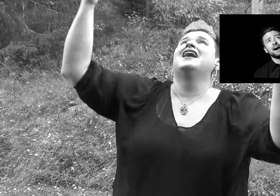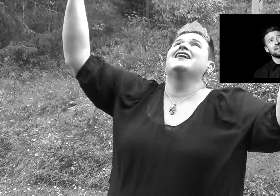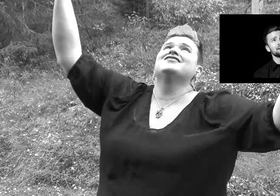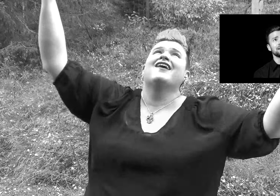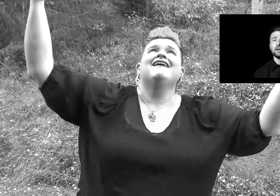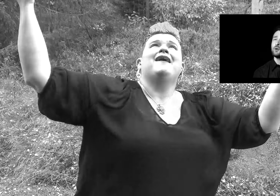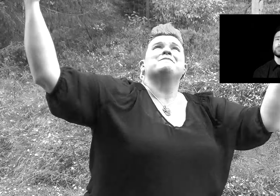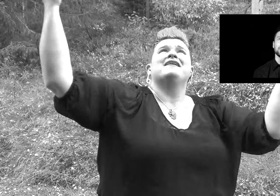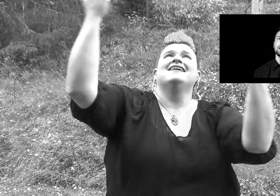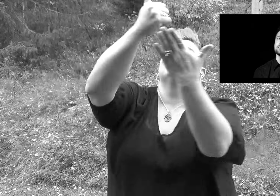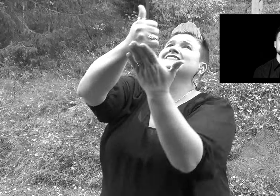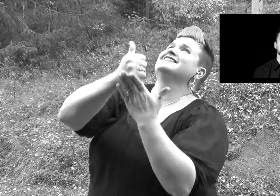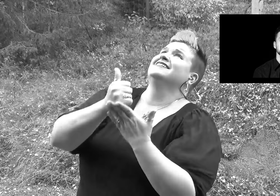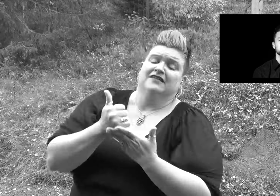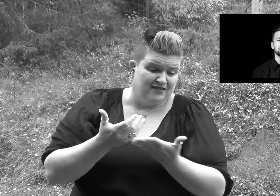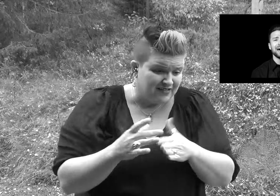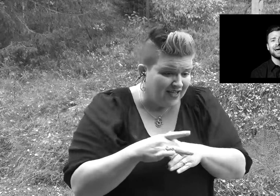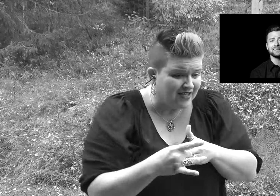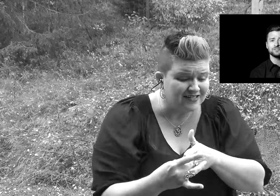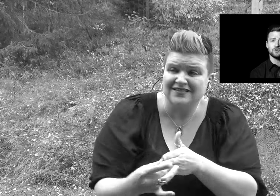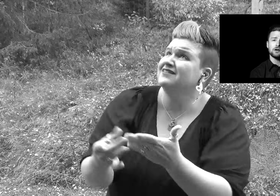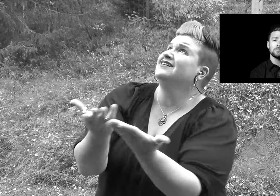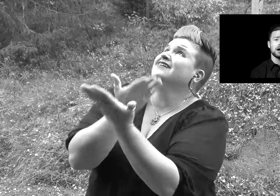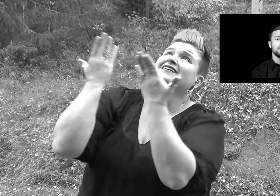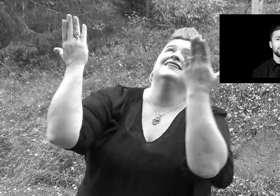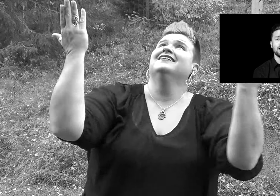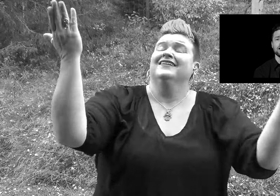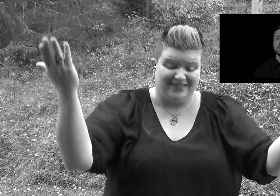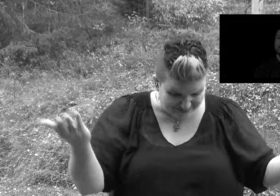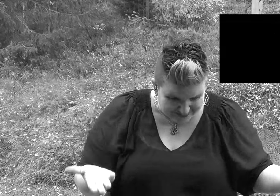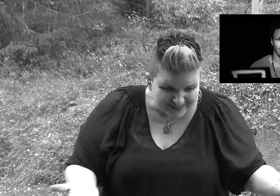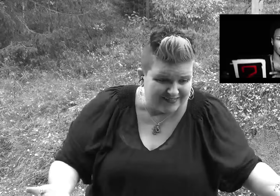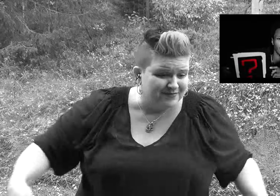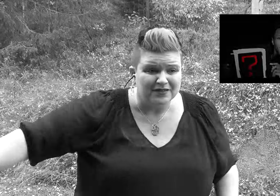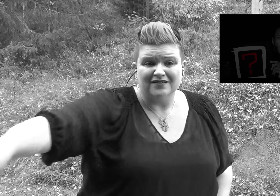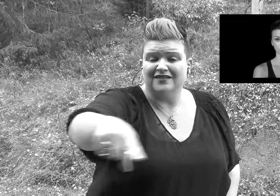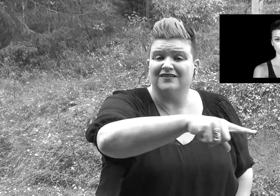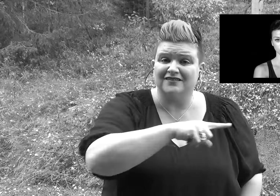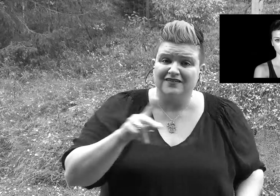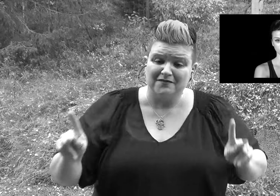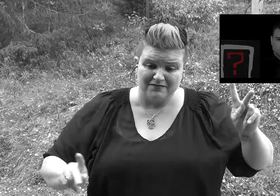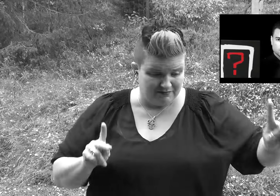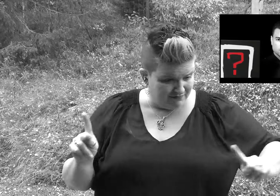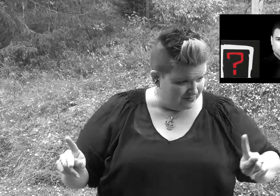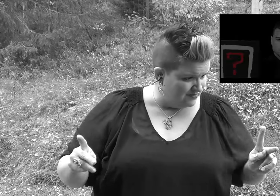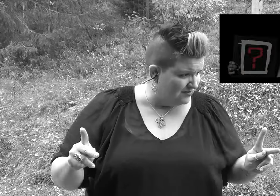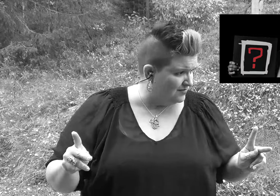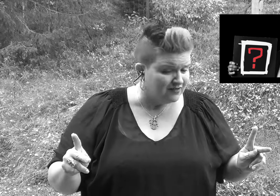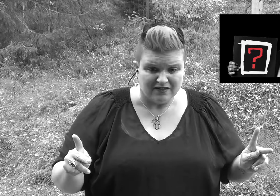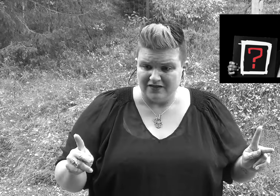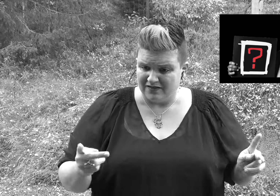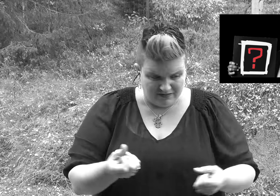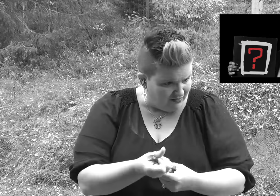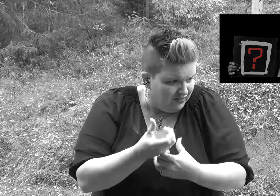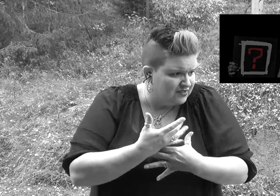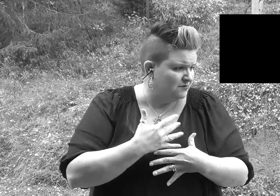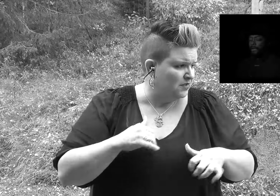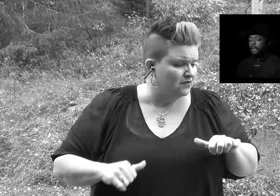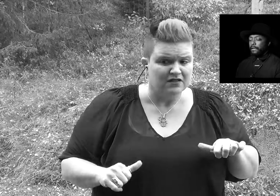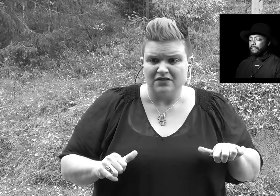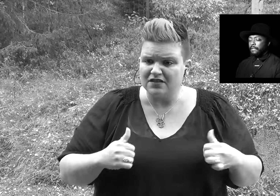father, father, help us Send some guidance from above Cause people got me, got me questioning